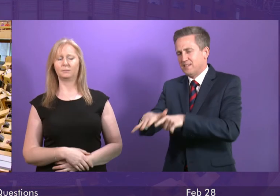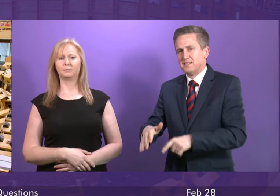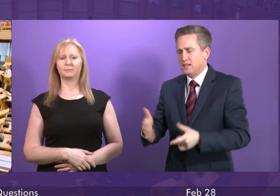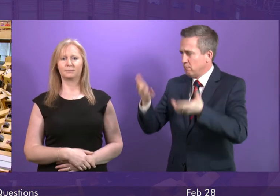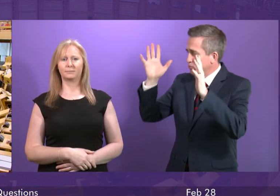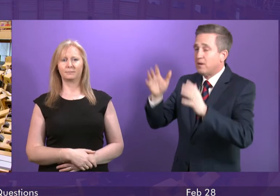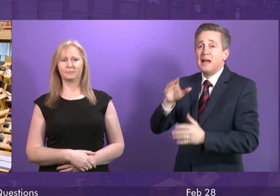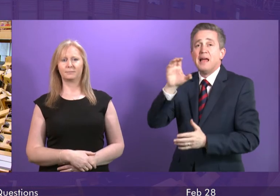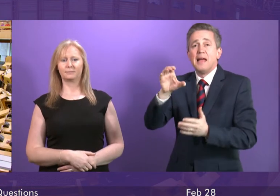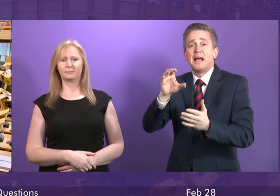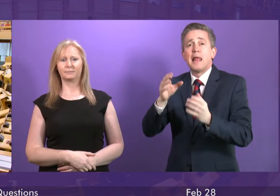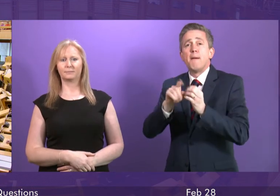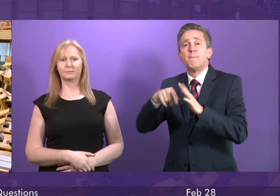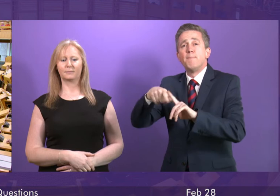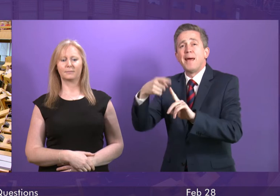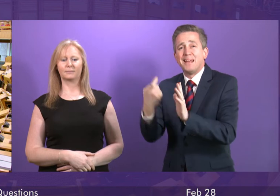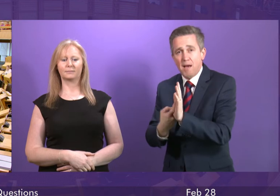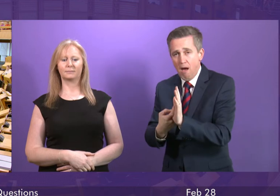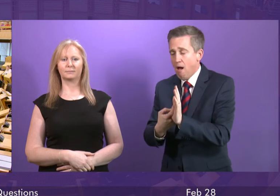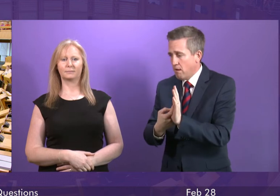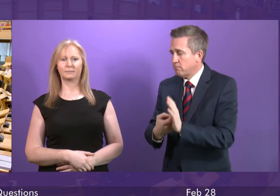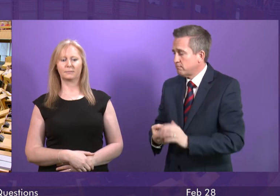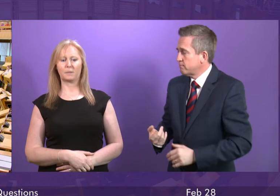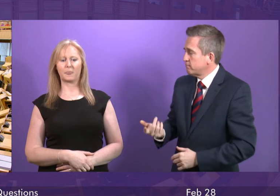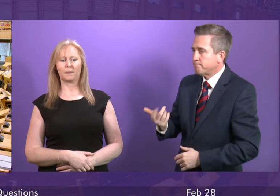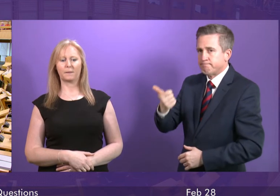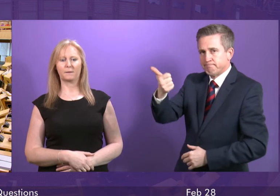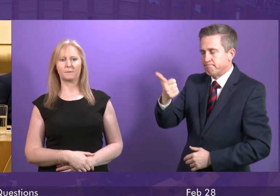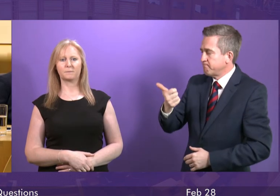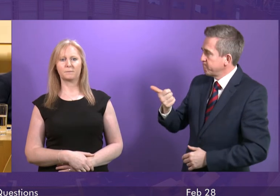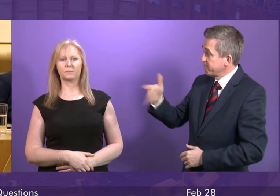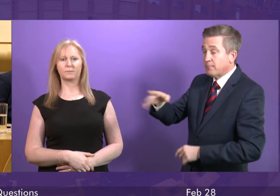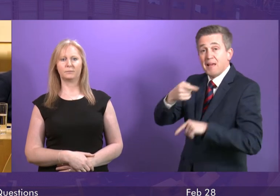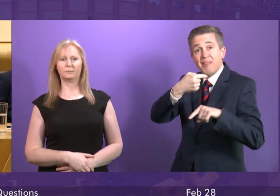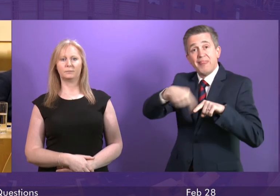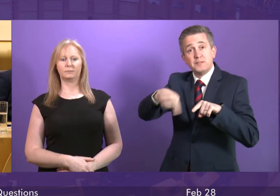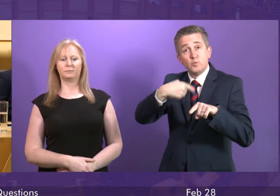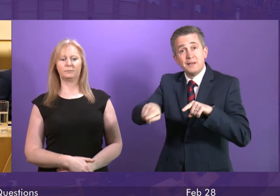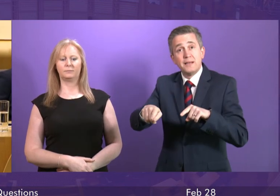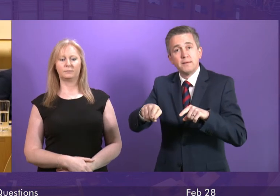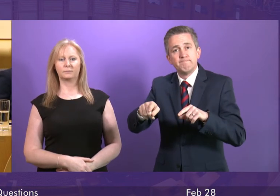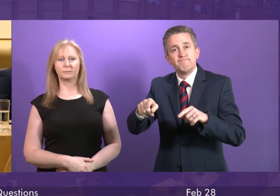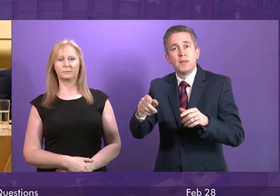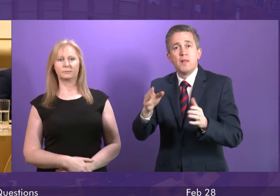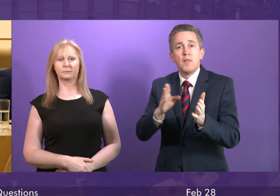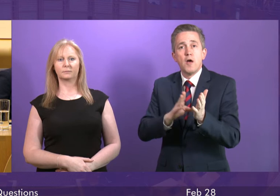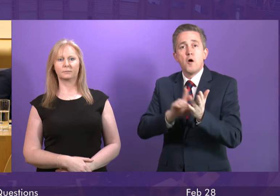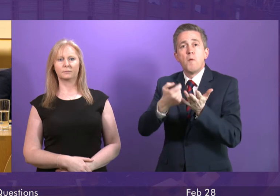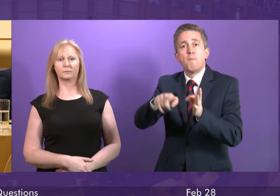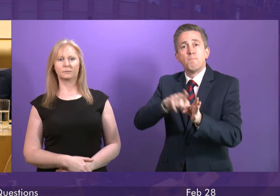Clare Baker to be followed by Oliver Mundell. Clare Baker. Thank you. This week the awarding of contracts for the Moray East and the Concordant offshore wind